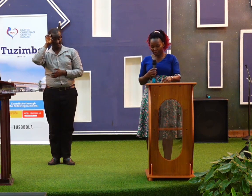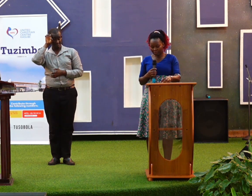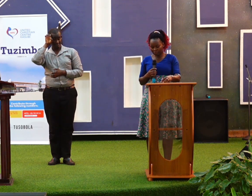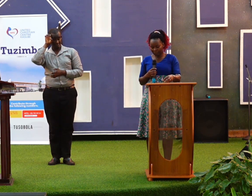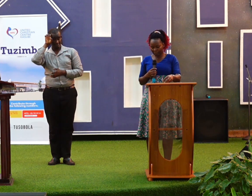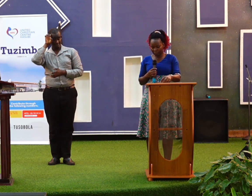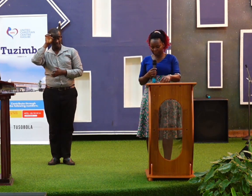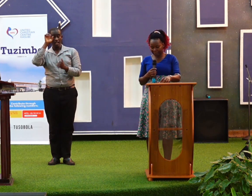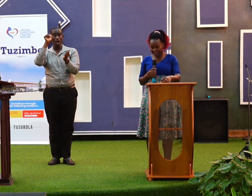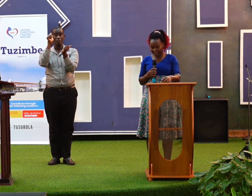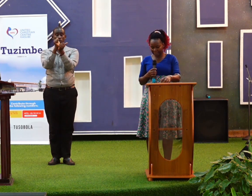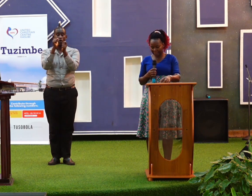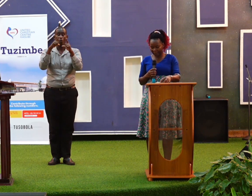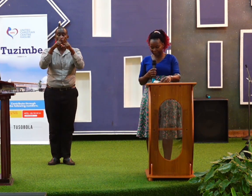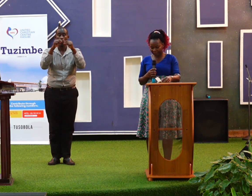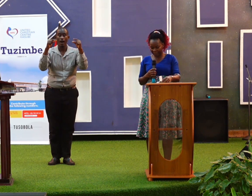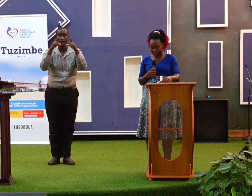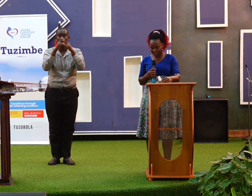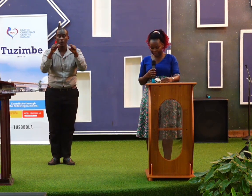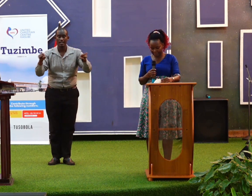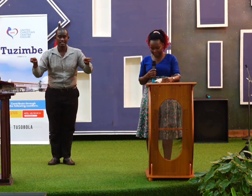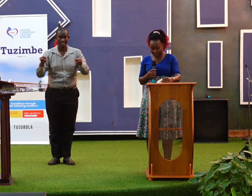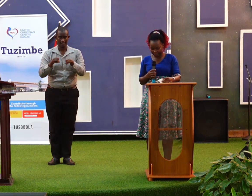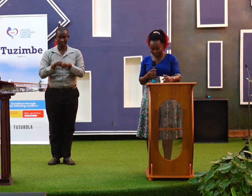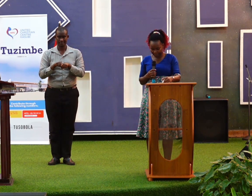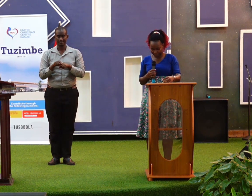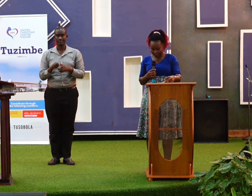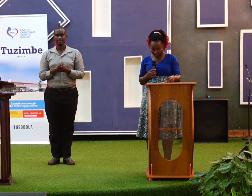And also Paul repeats it in Ephesians